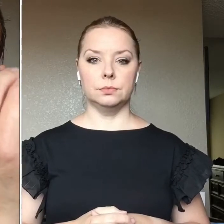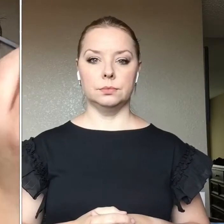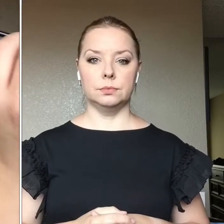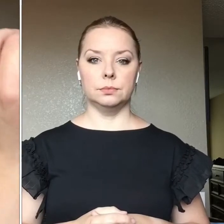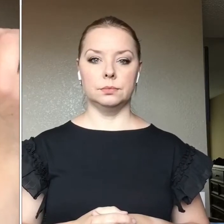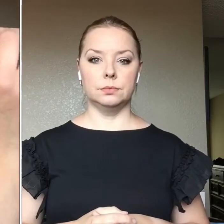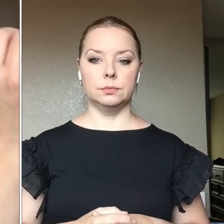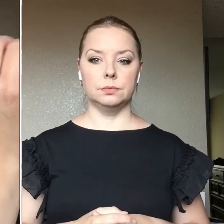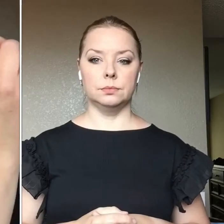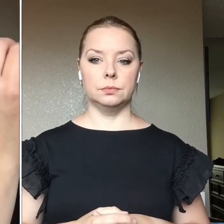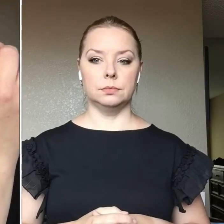While I'm at it